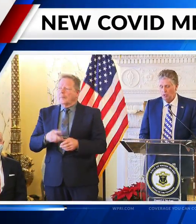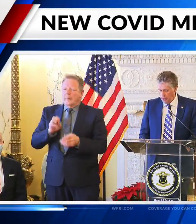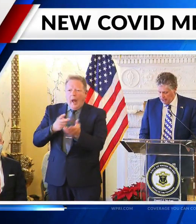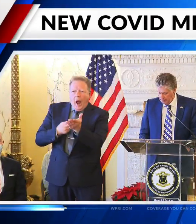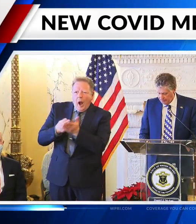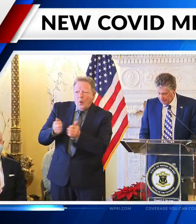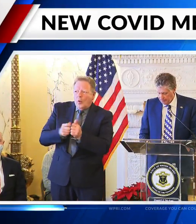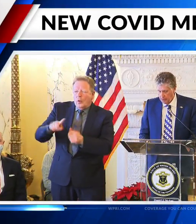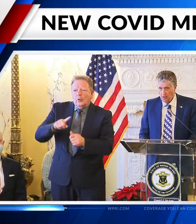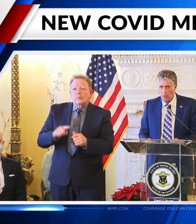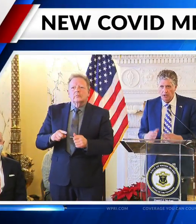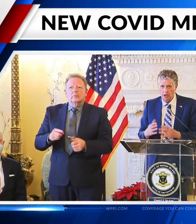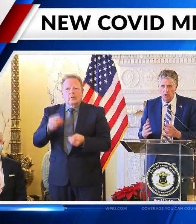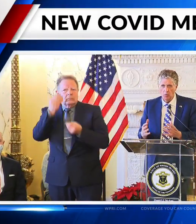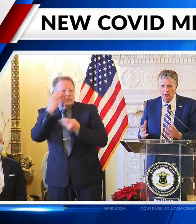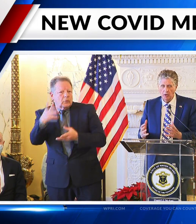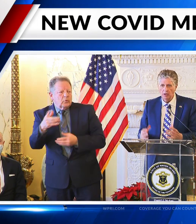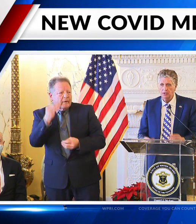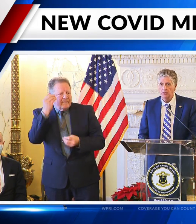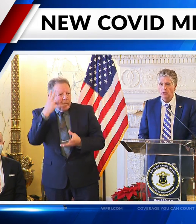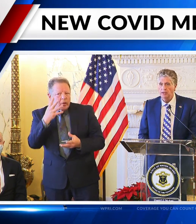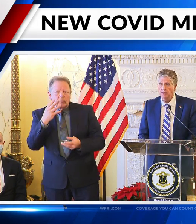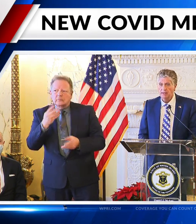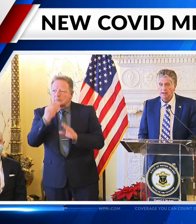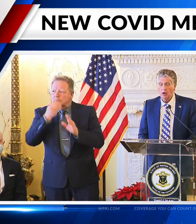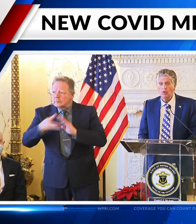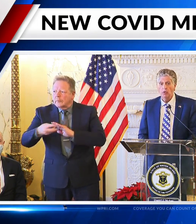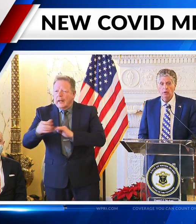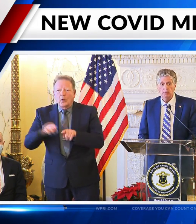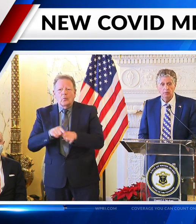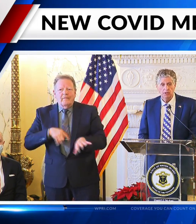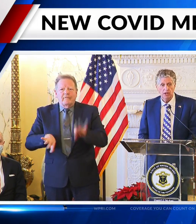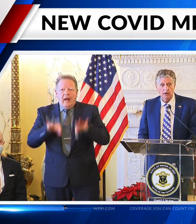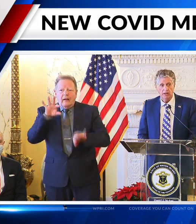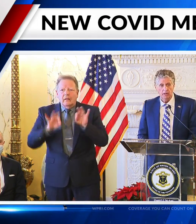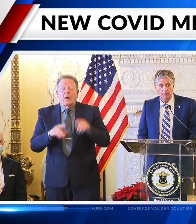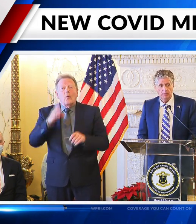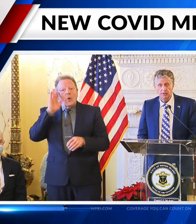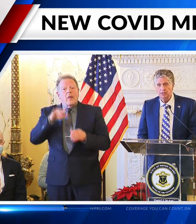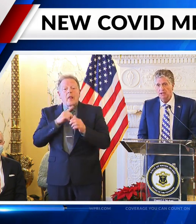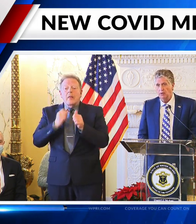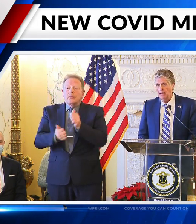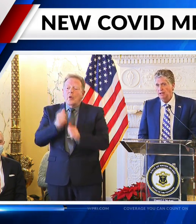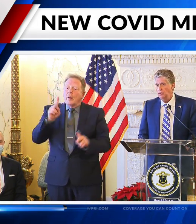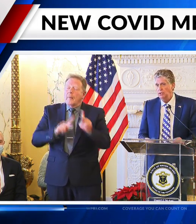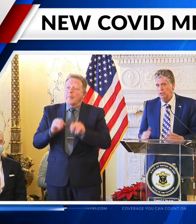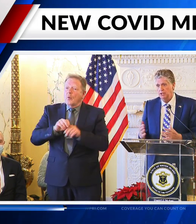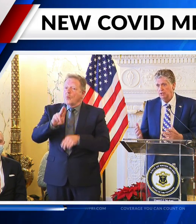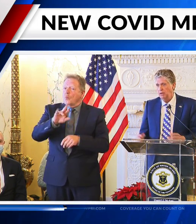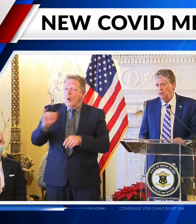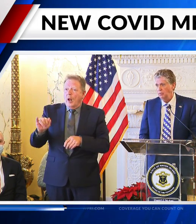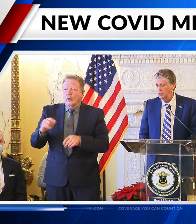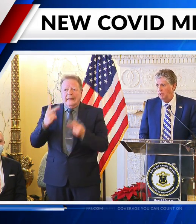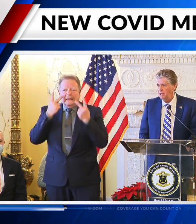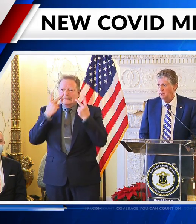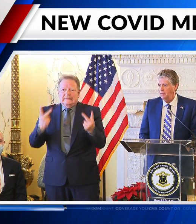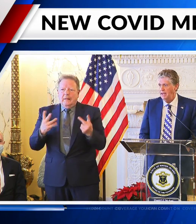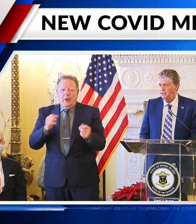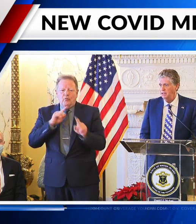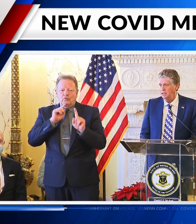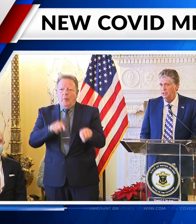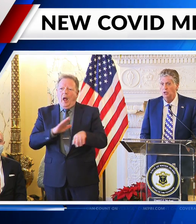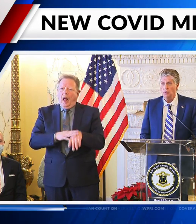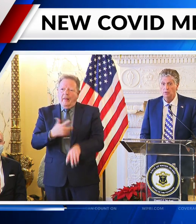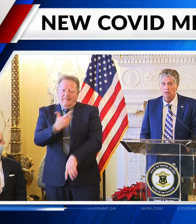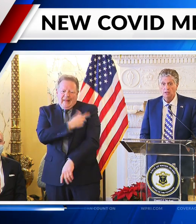will have to require either masks or proof of vaccination starting next week. The governor also announced measures to expand testing and